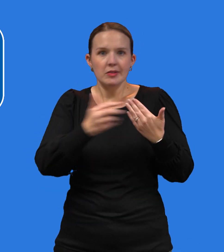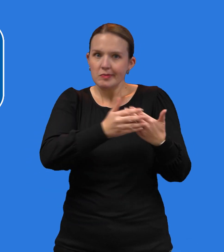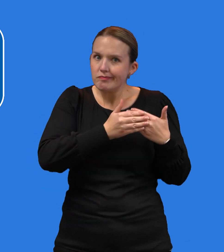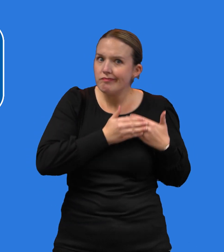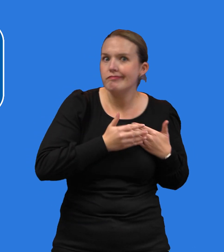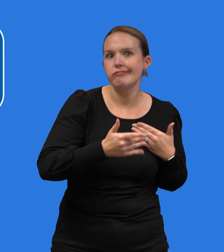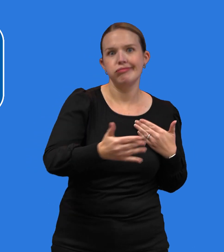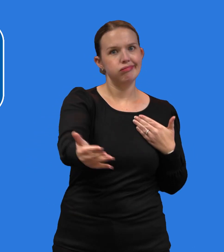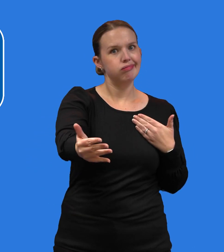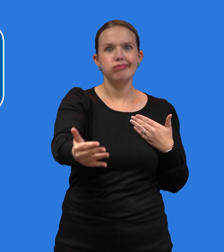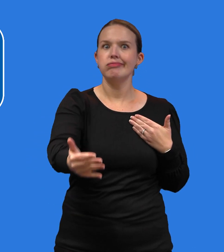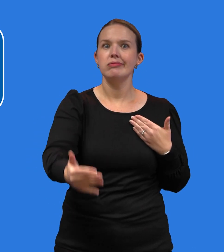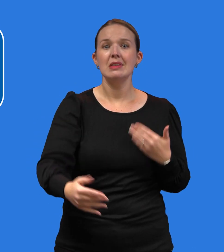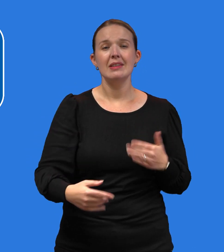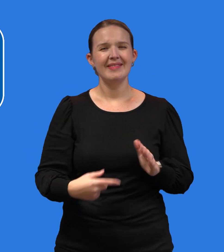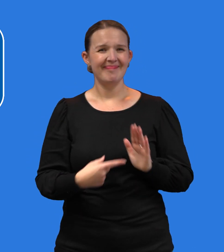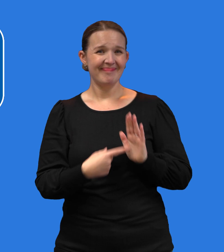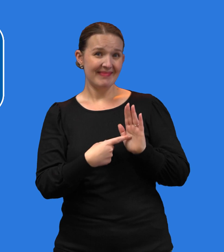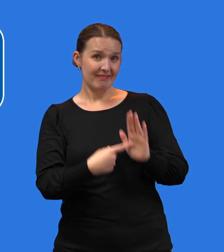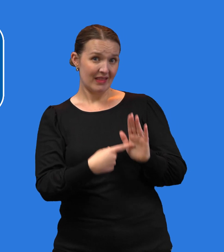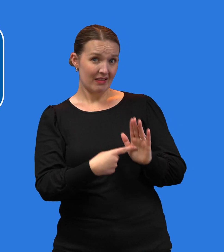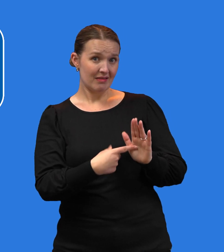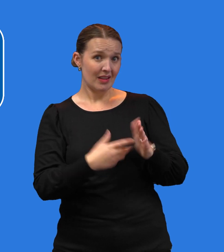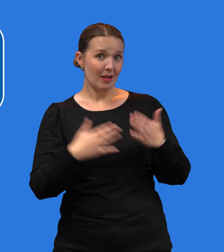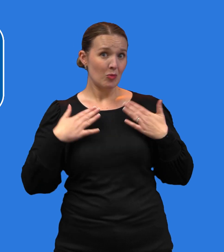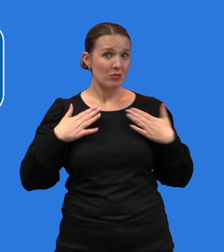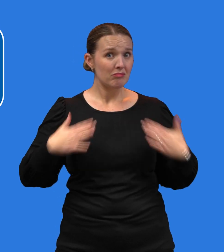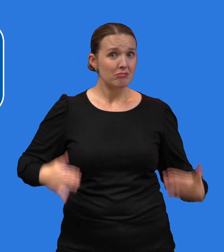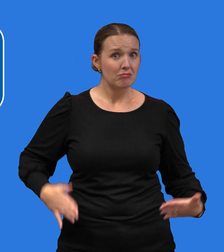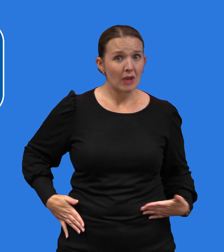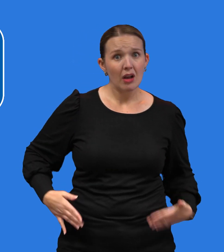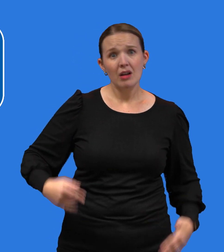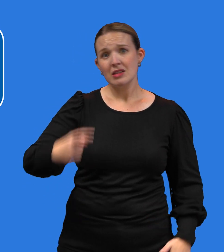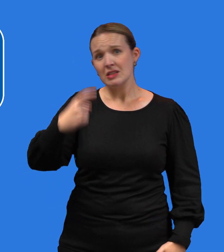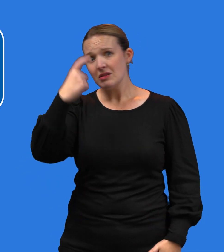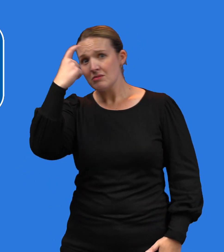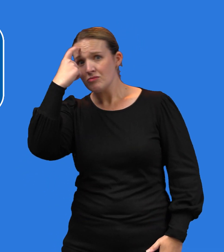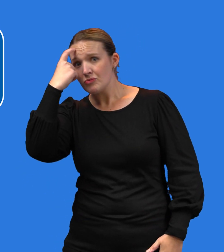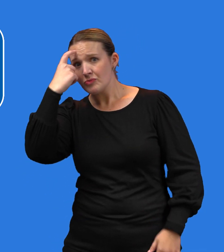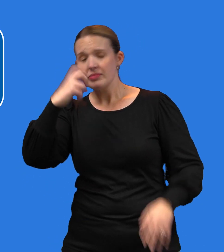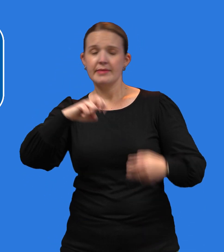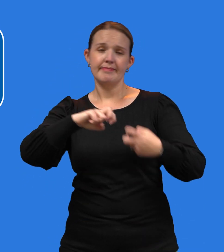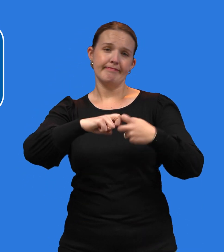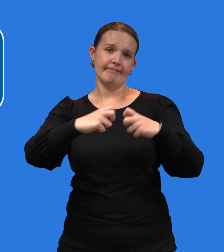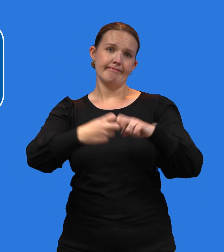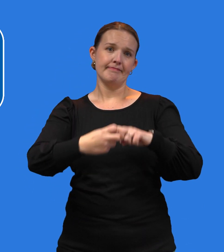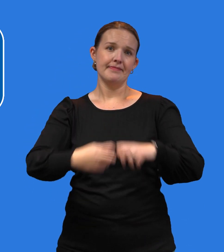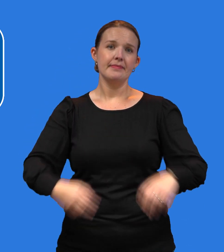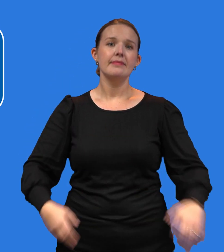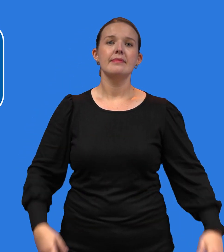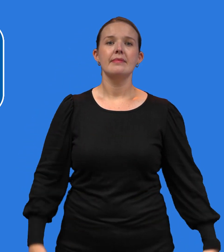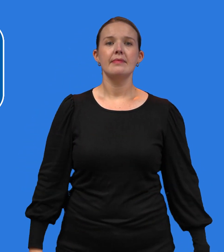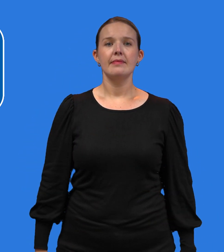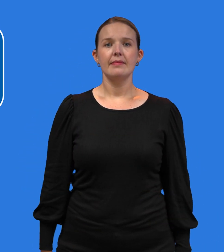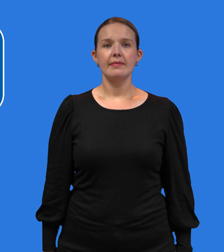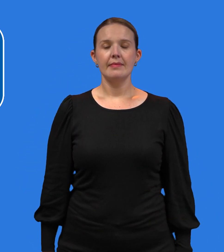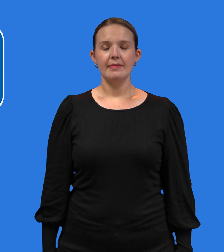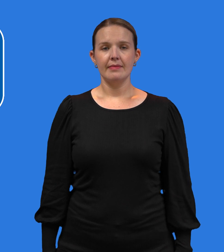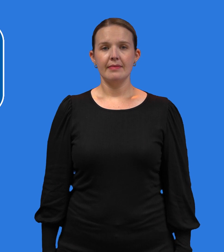including physical and mental health complications that can affect their quality of